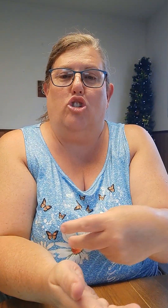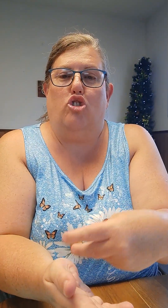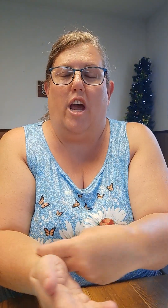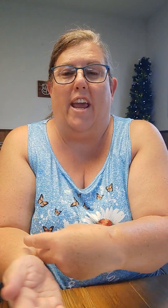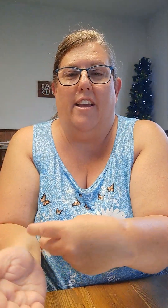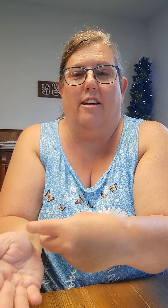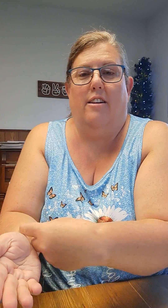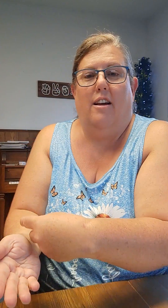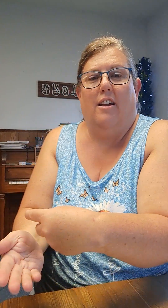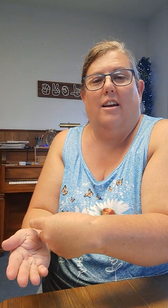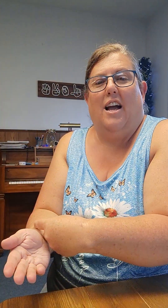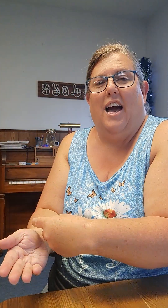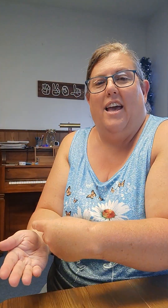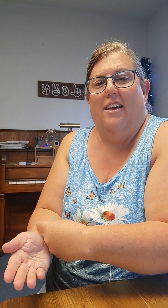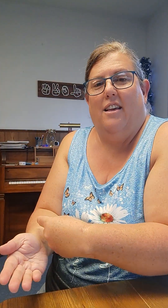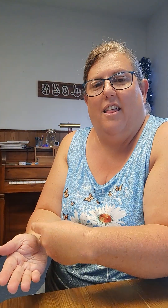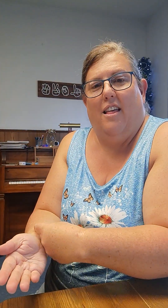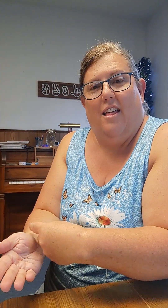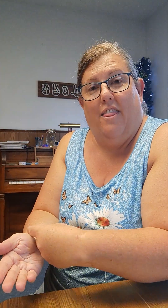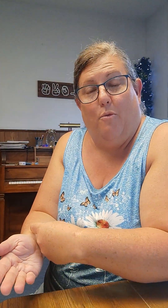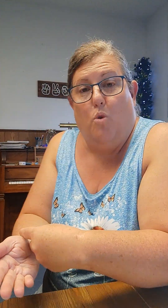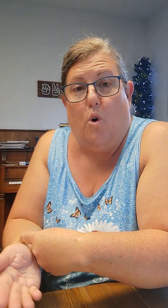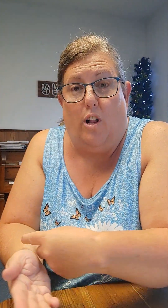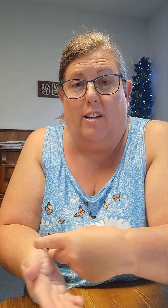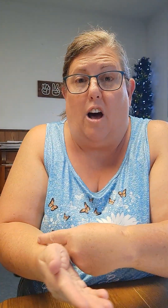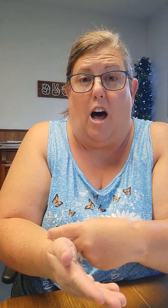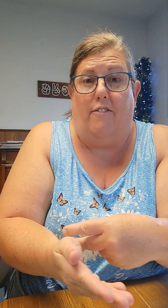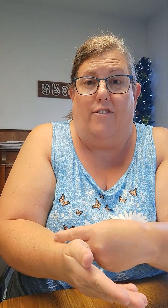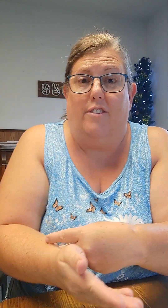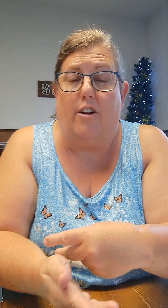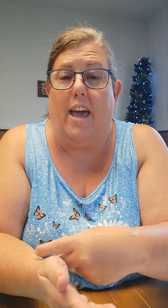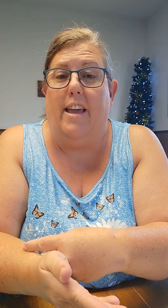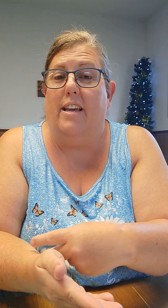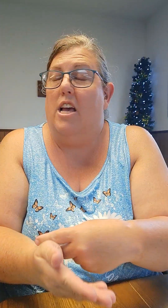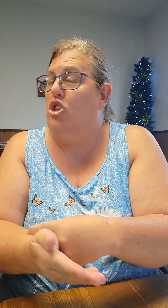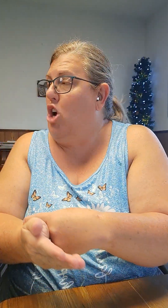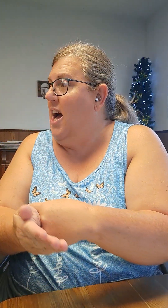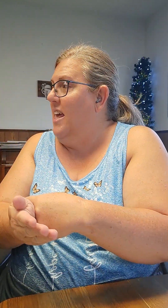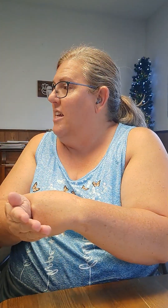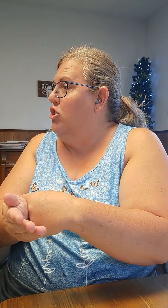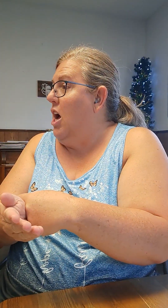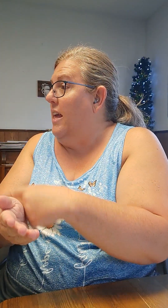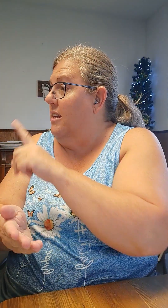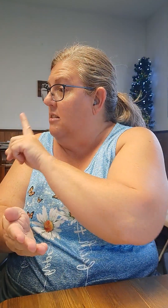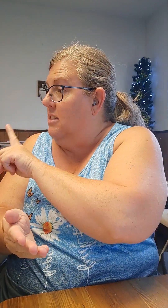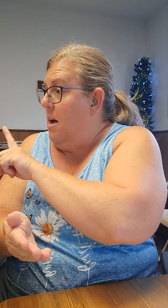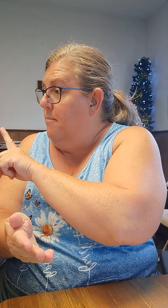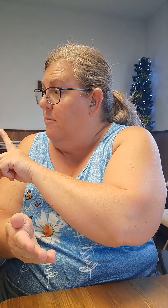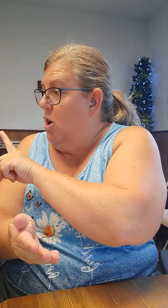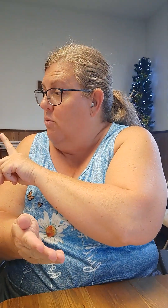cut the wool off. Okay. Jolly. Jolly. Stop. No.